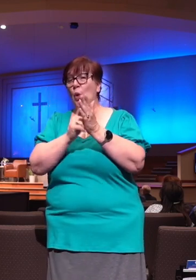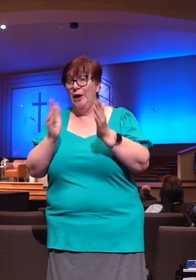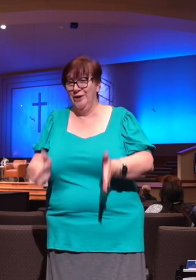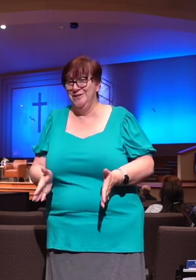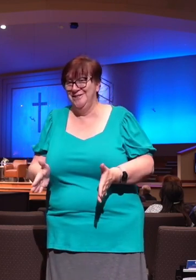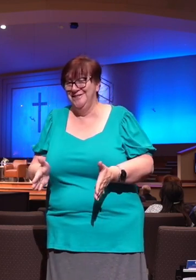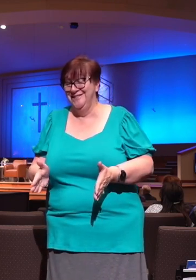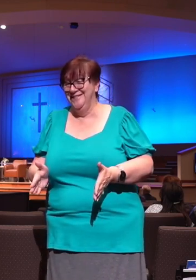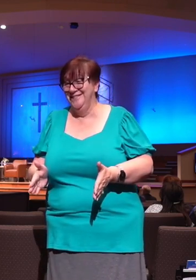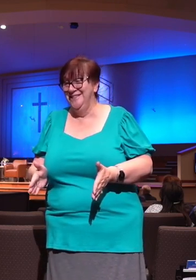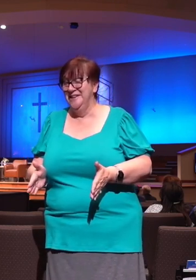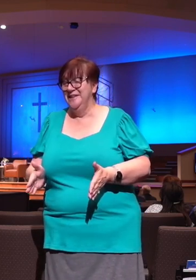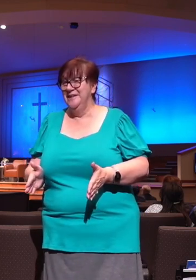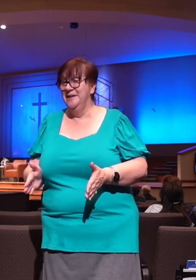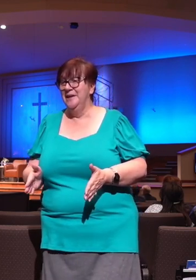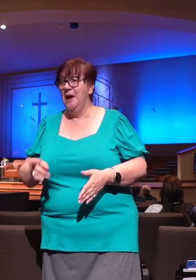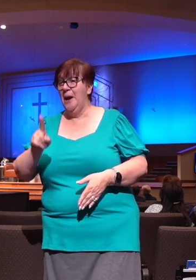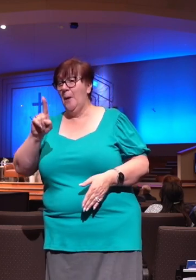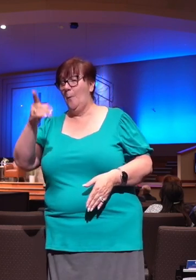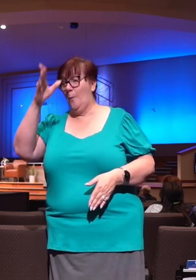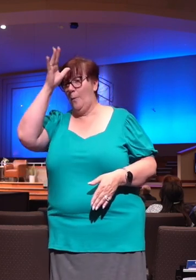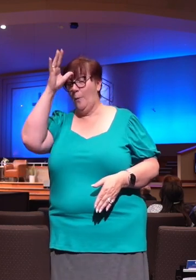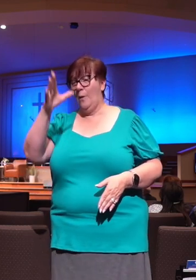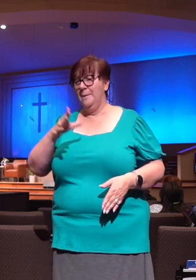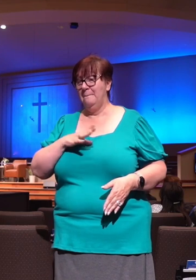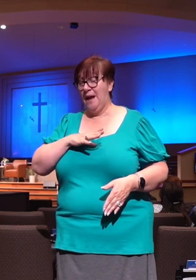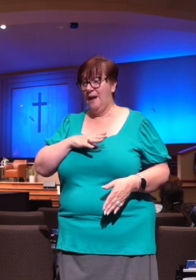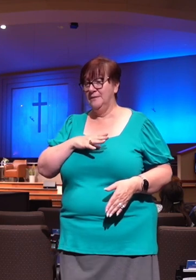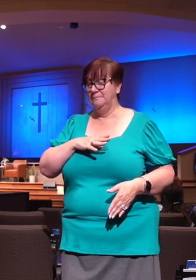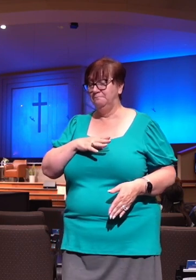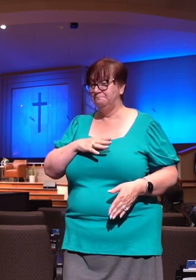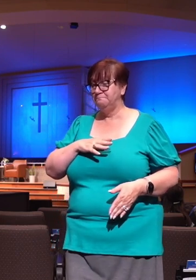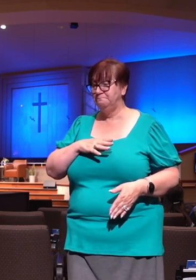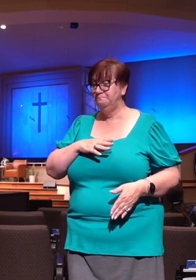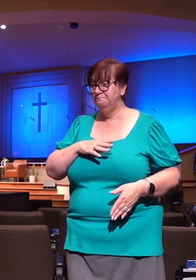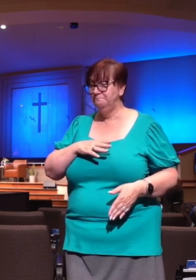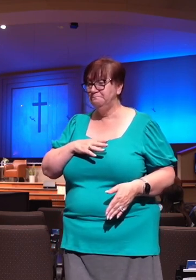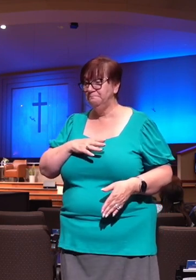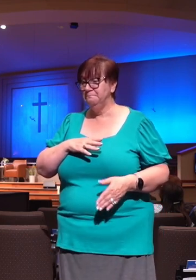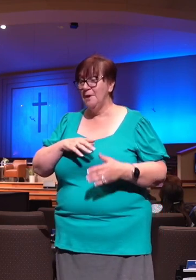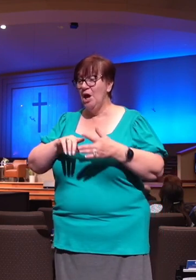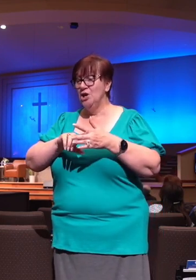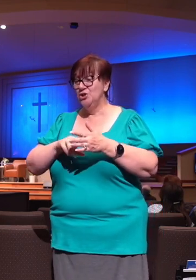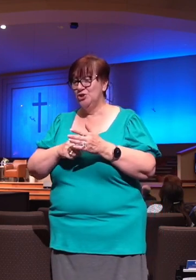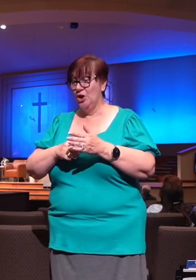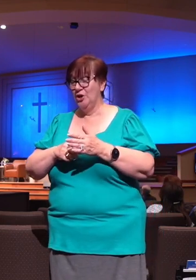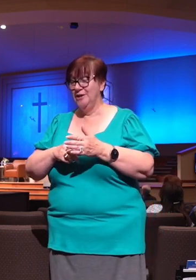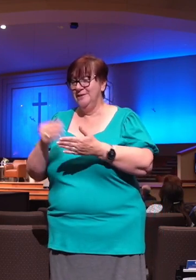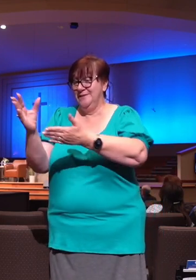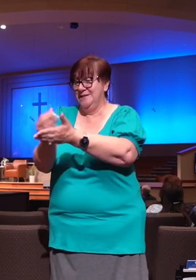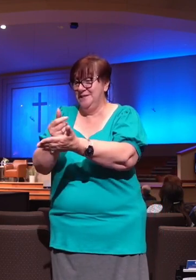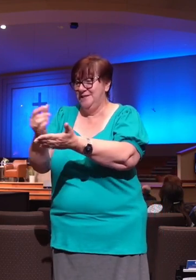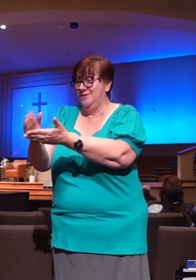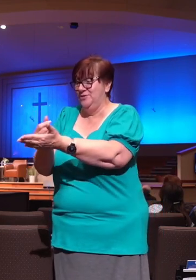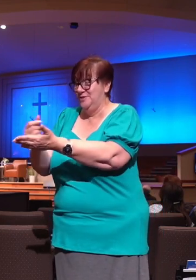He wasn't a man. At the time, he was a single college-age student, and he started to do the math. And he figured out that this jet was worth